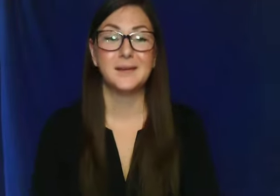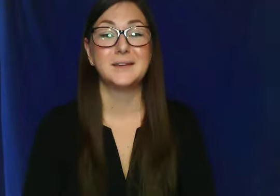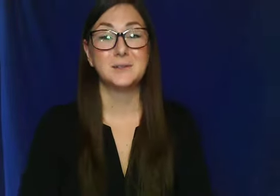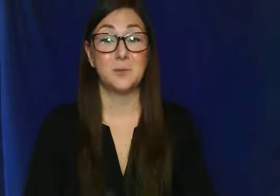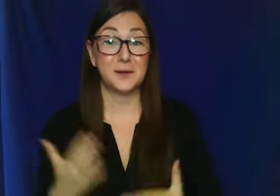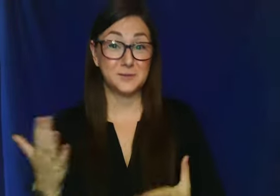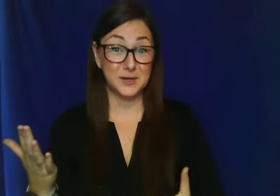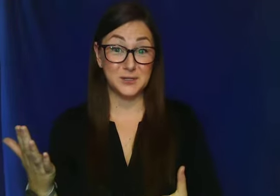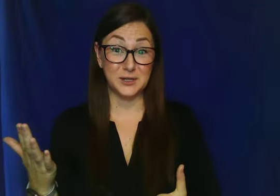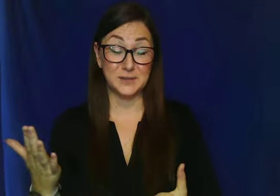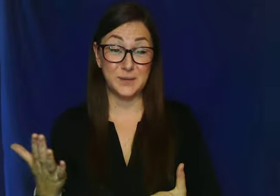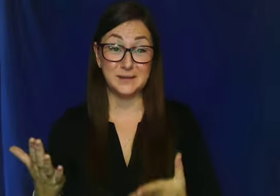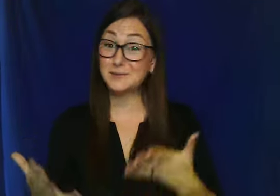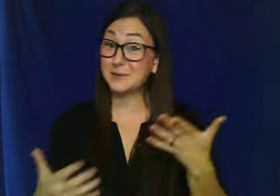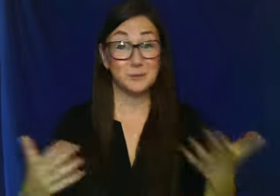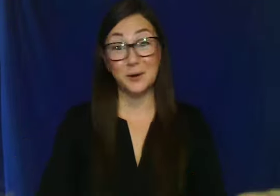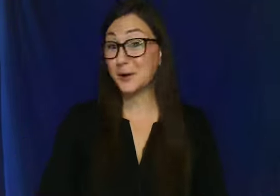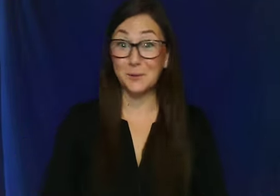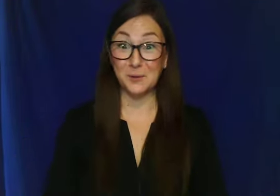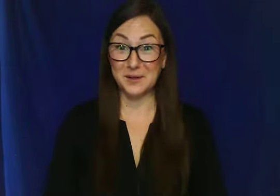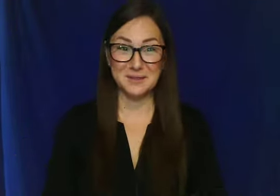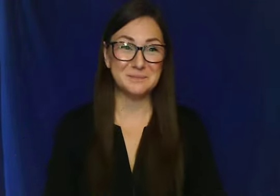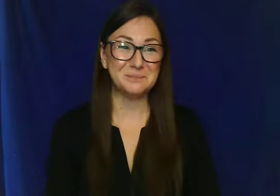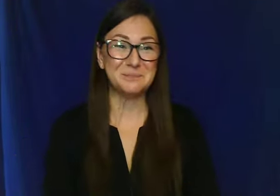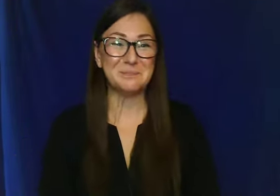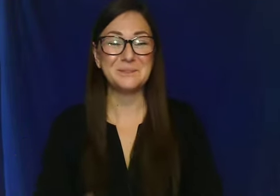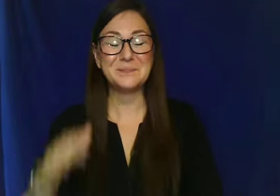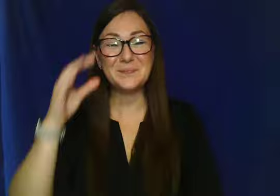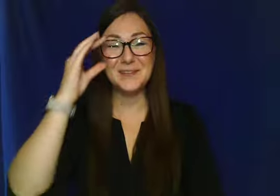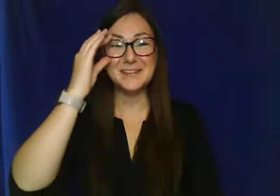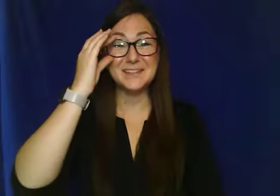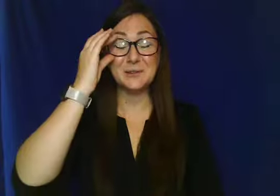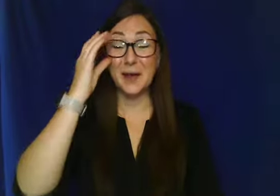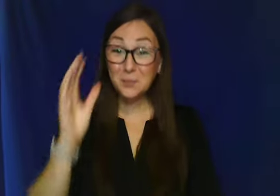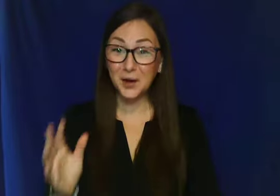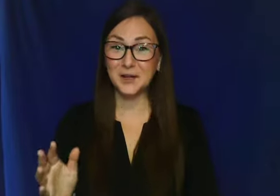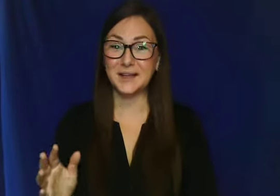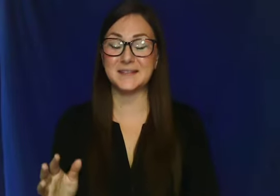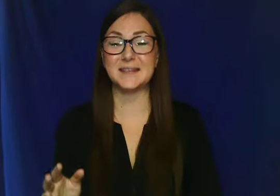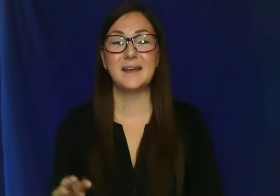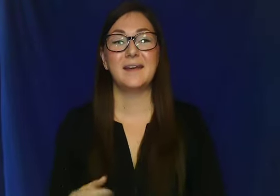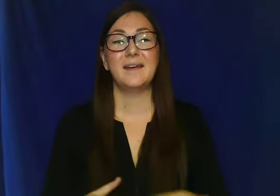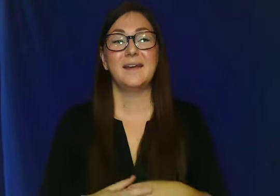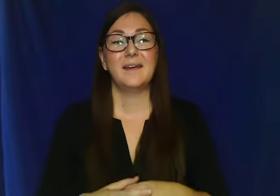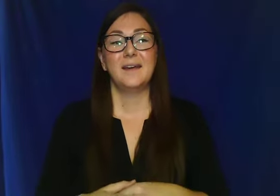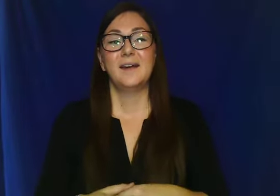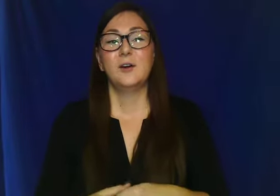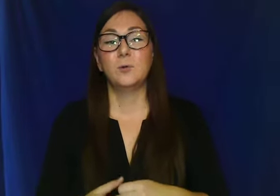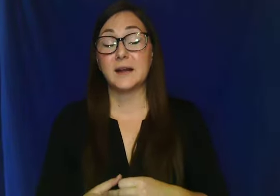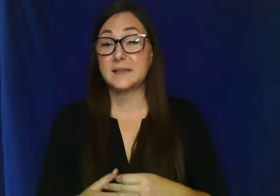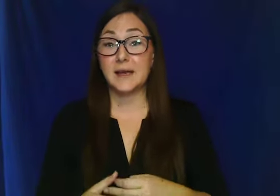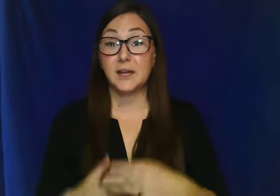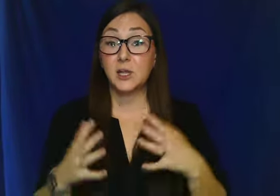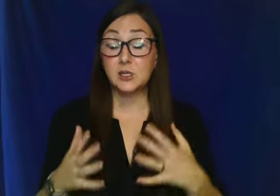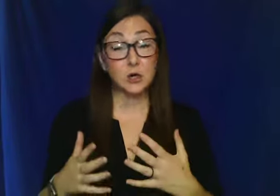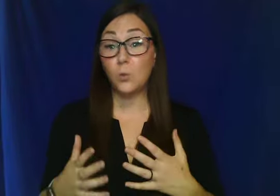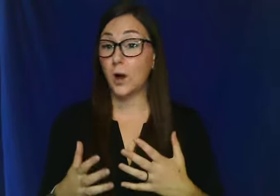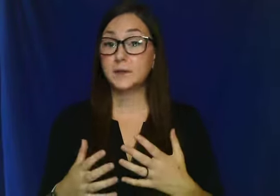So that's what I took it to mean. So that's what we're going to roll with. So that part is, we're going to sign don't want